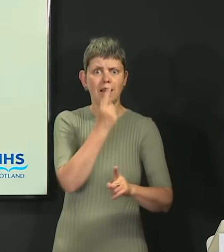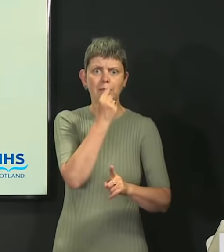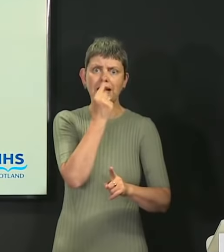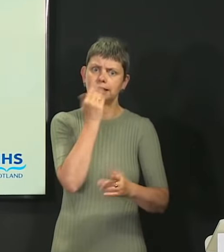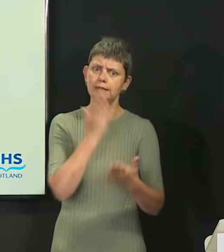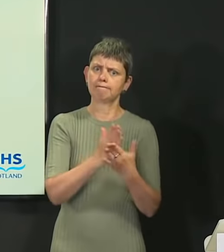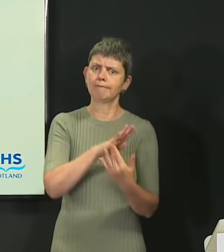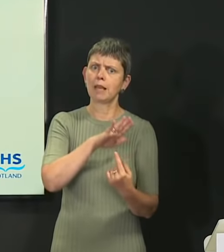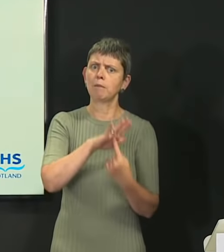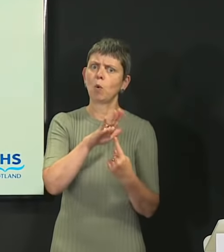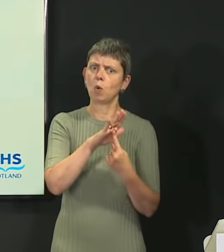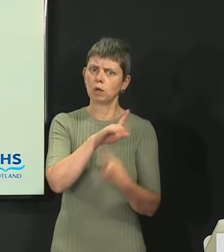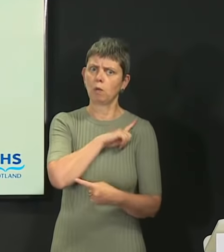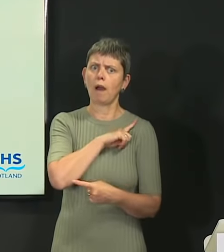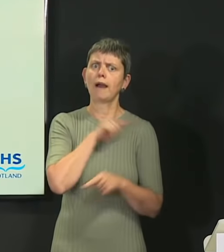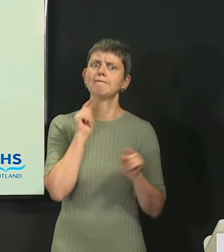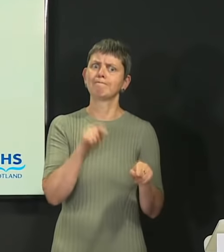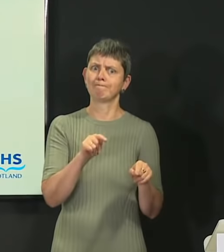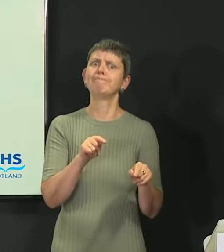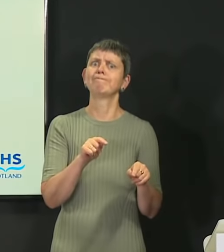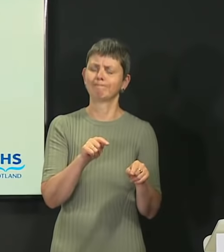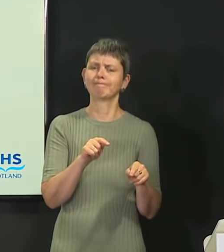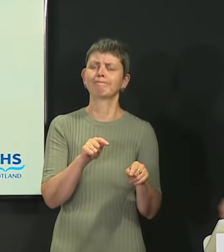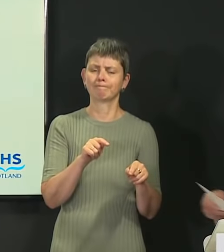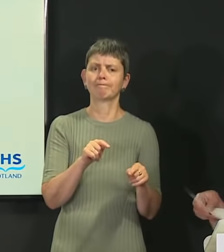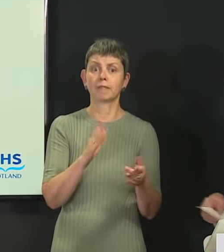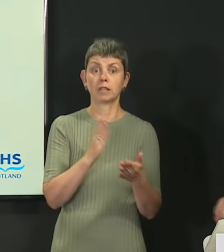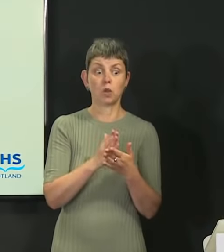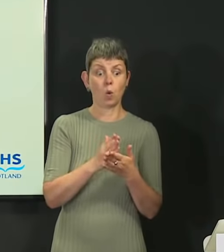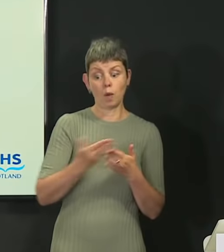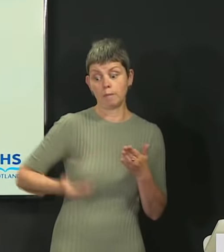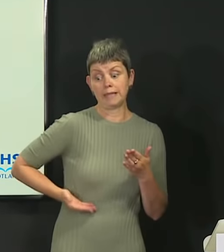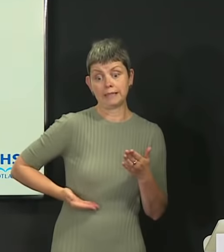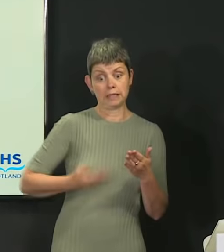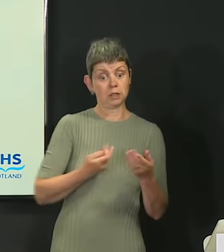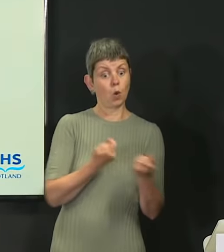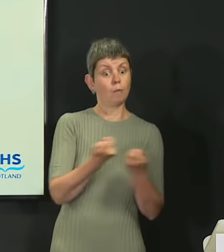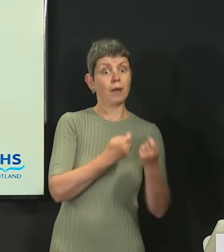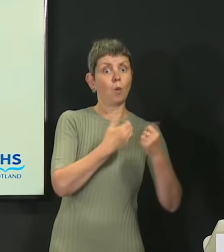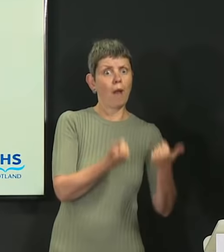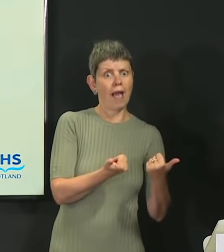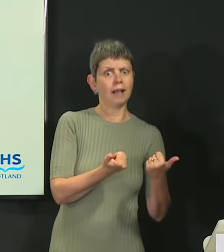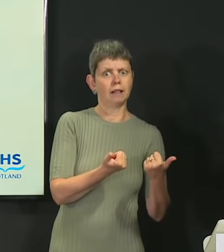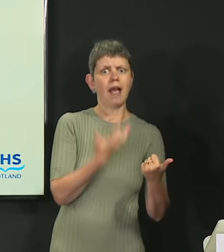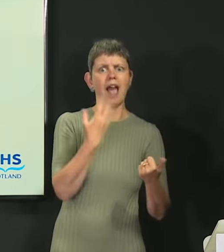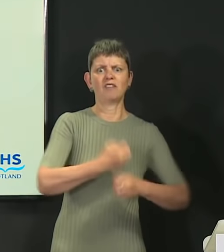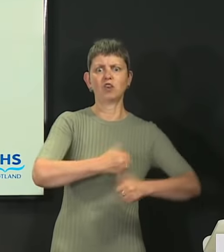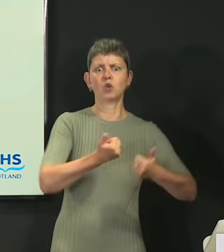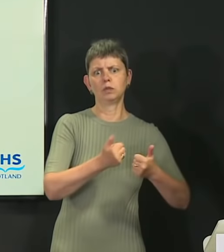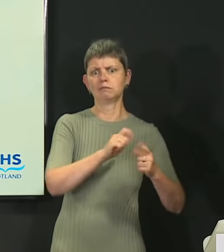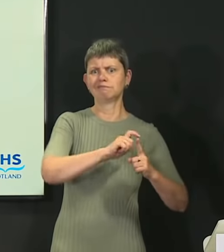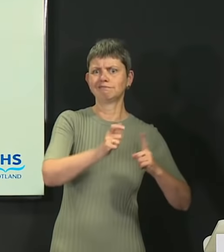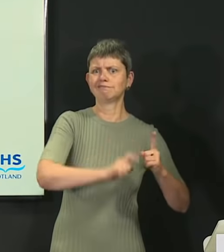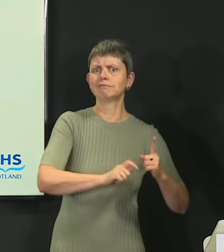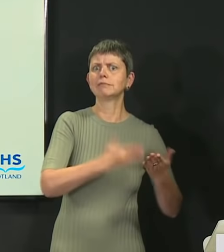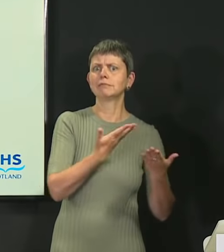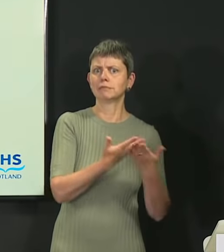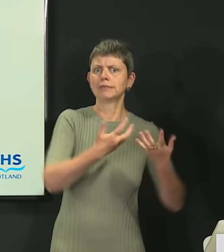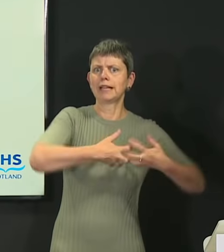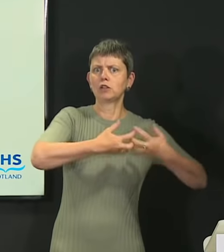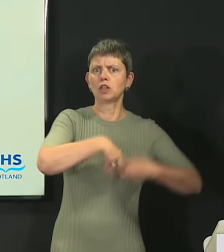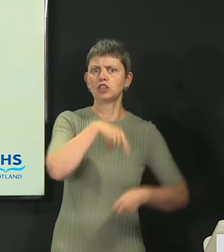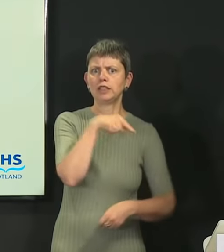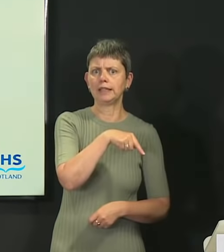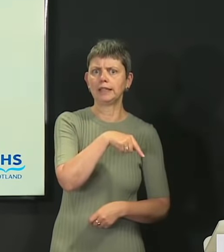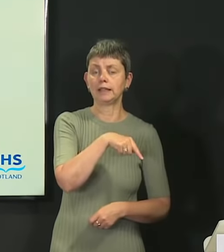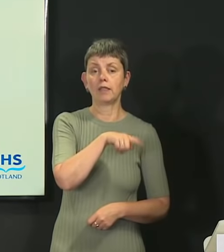that have coped best are those that have been digitally capable. That's why I was pleased to announce this morning that